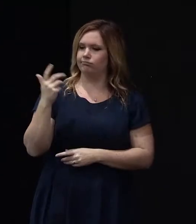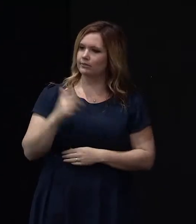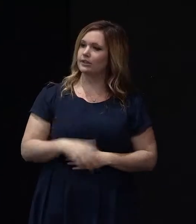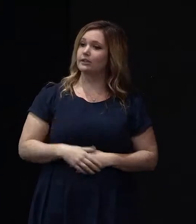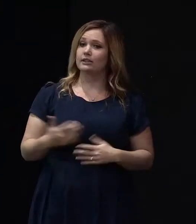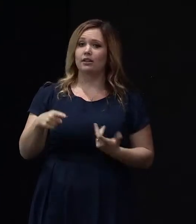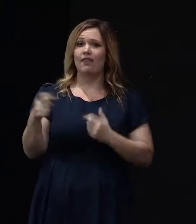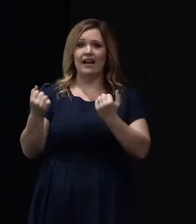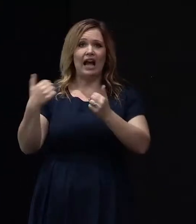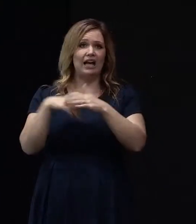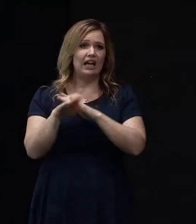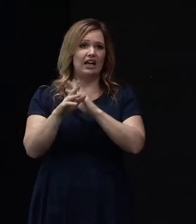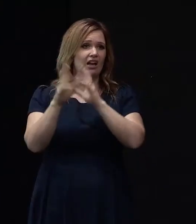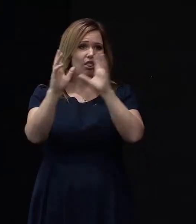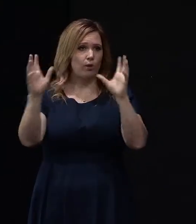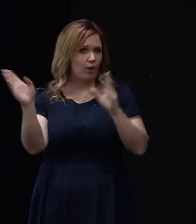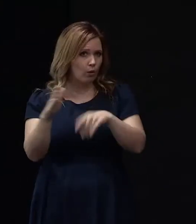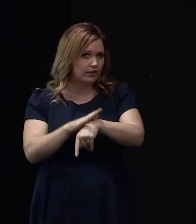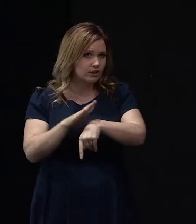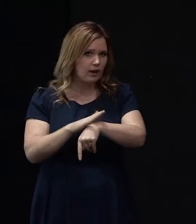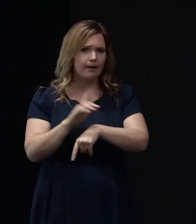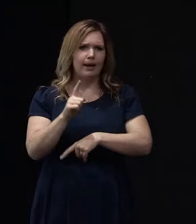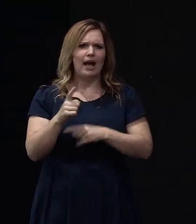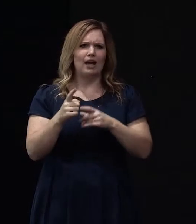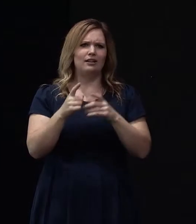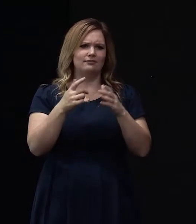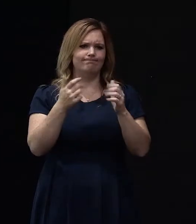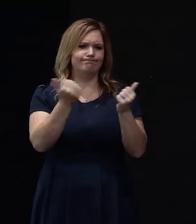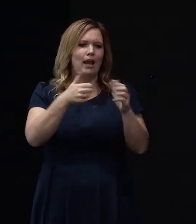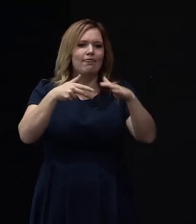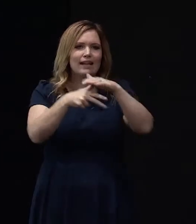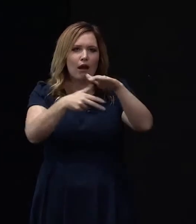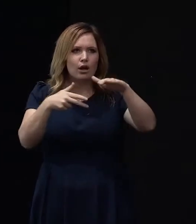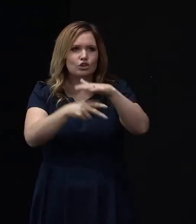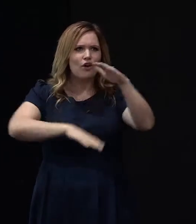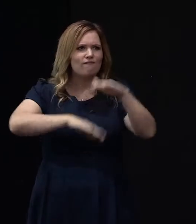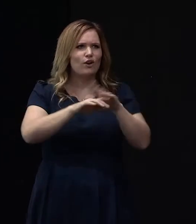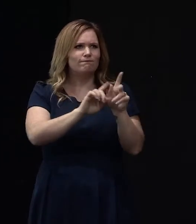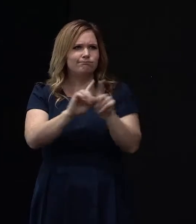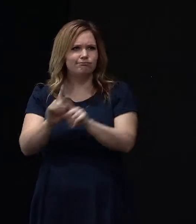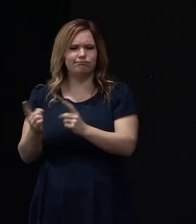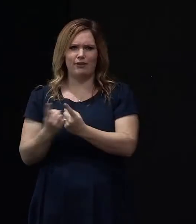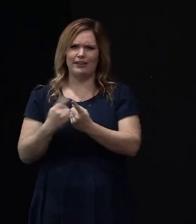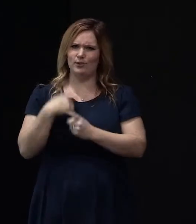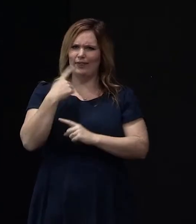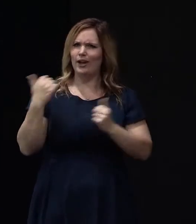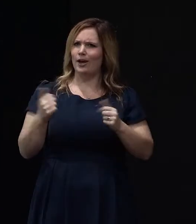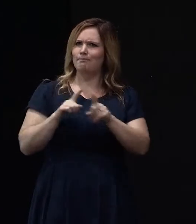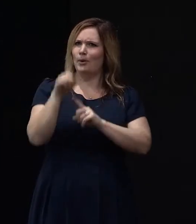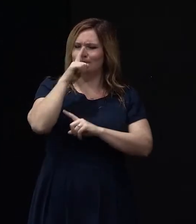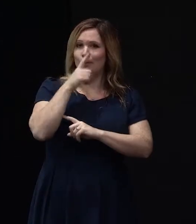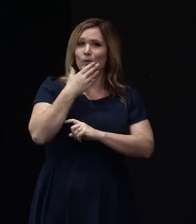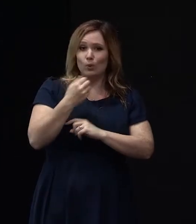sits out in the weather all the time, because our garage is full of all sorts of other things. And that's really what garages are, I think, for a lot of people.